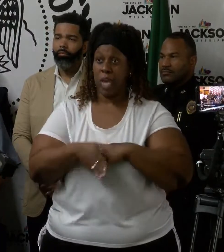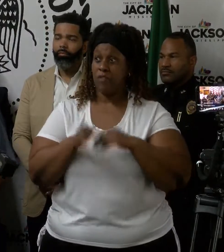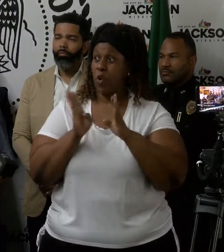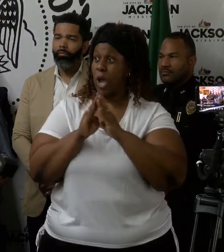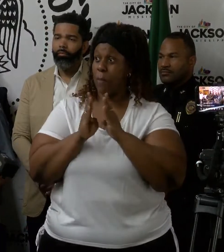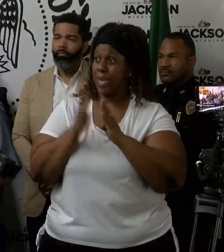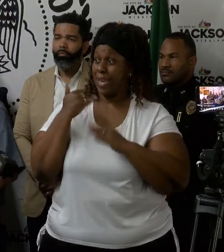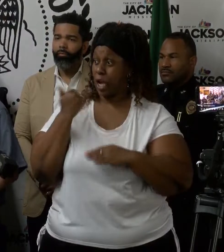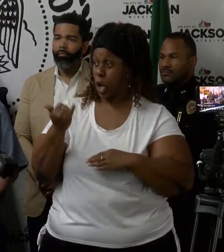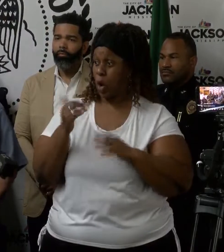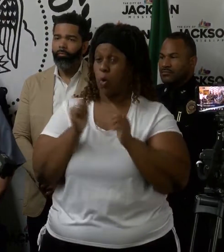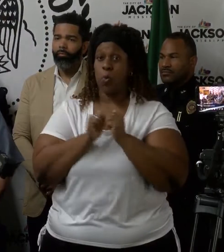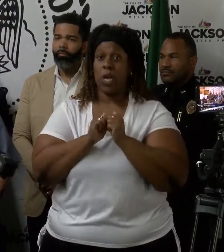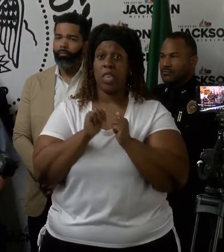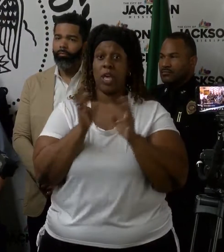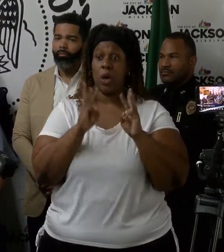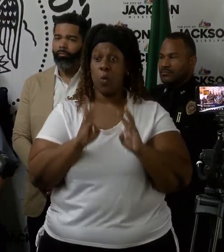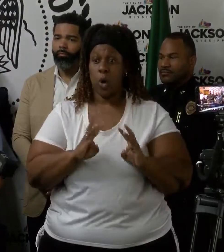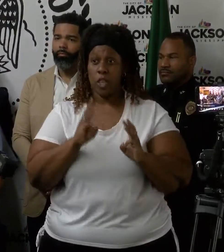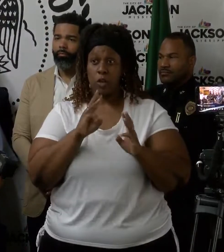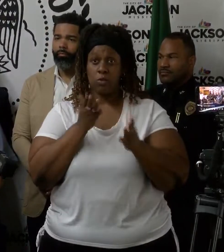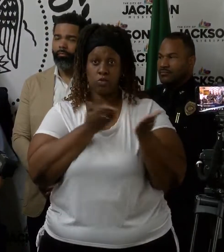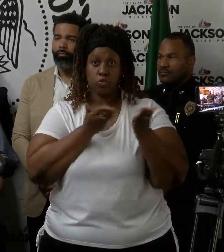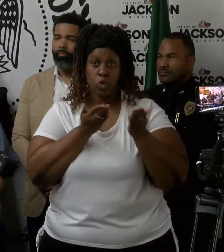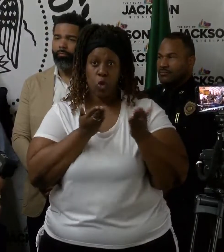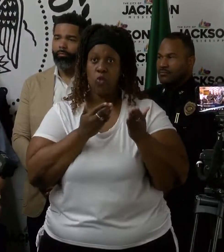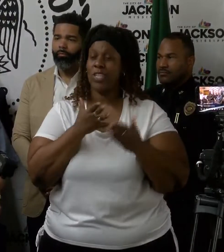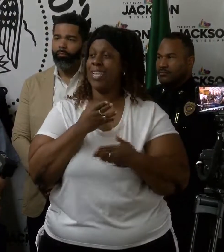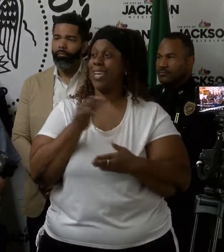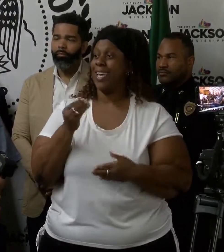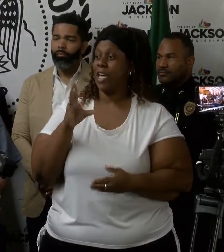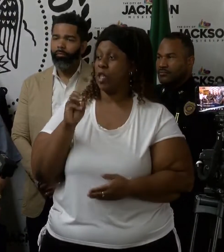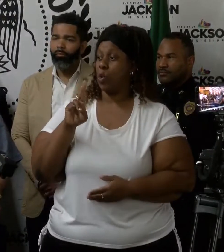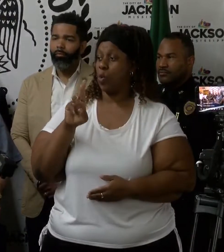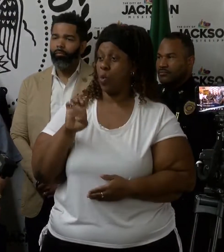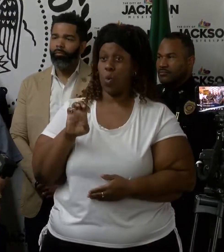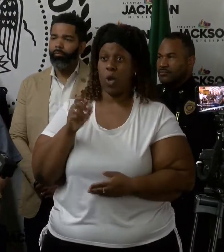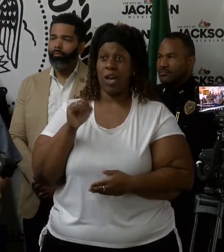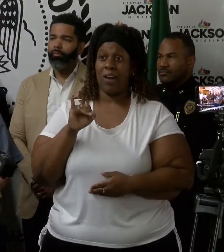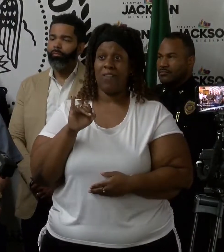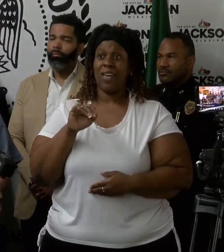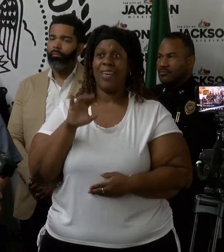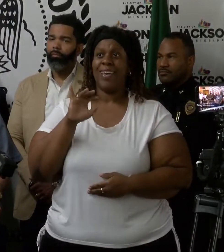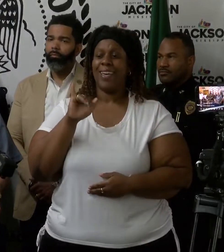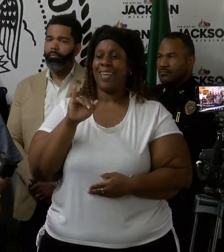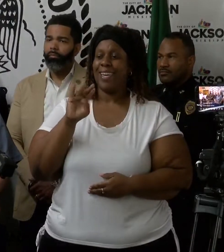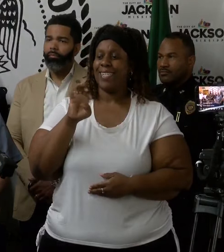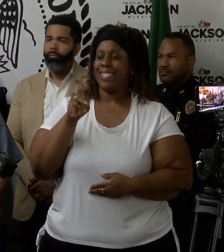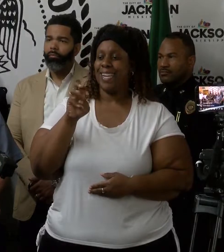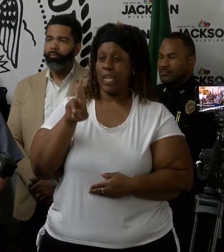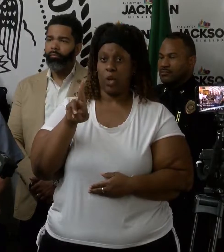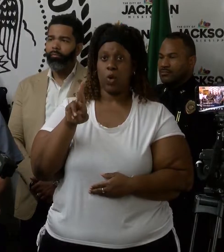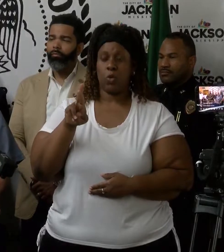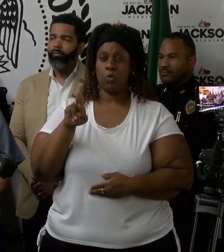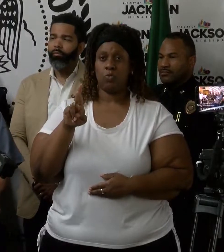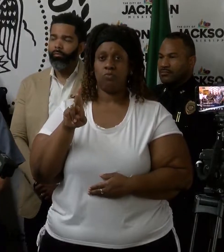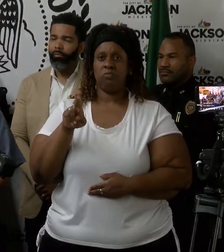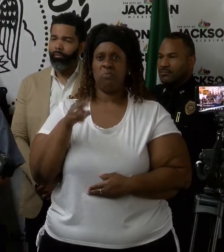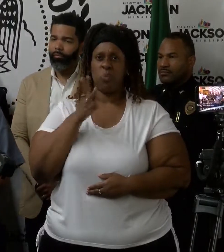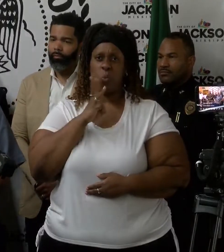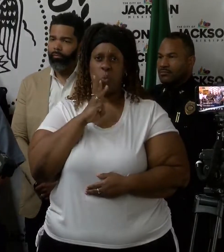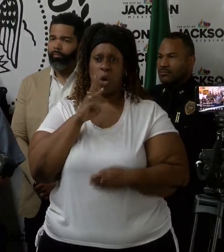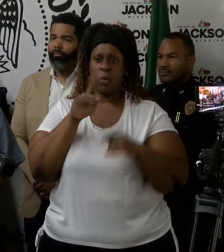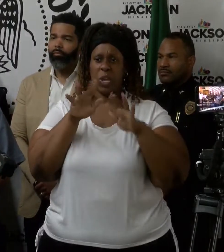call with Weather Service, USGS, some Corps of Engineers, and others, we increased the outflow to 55